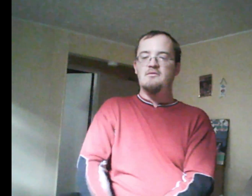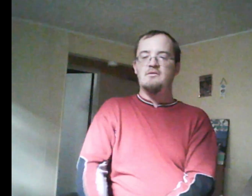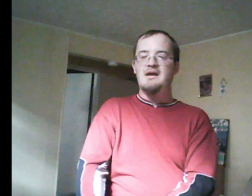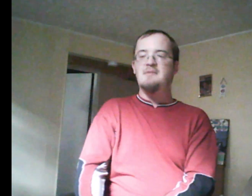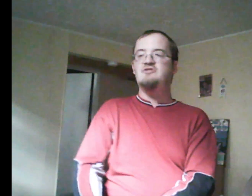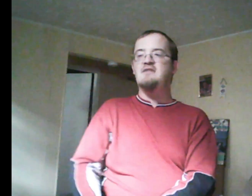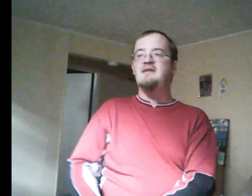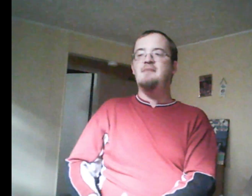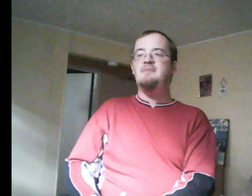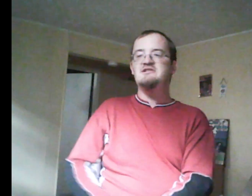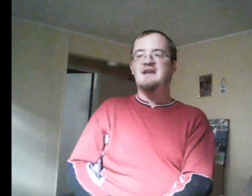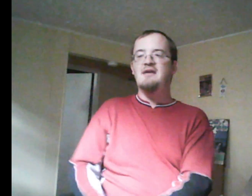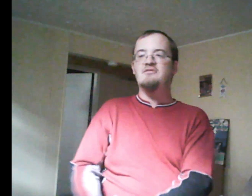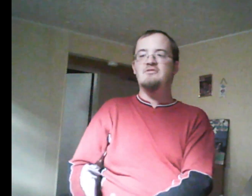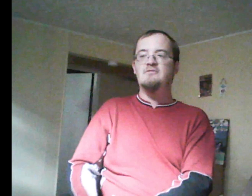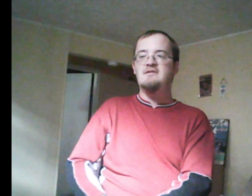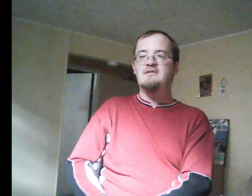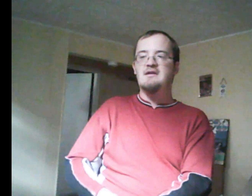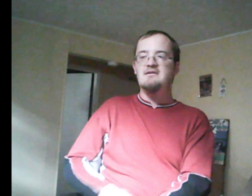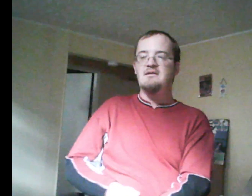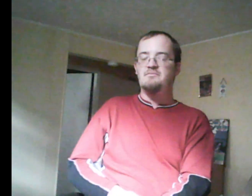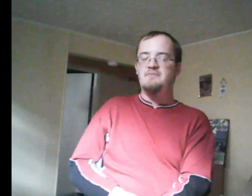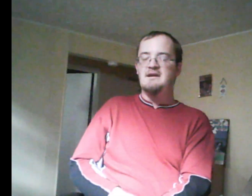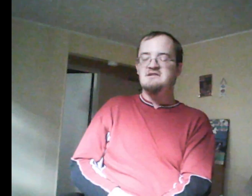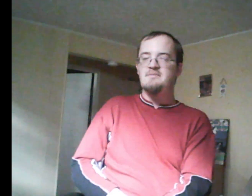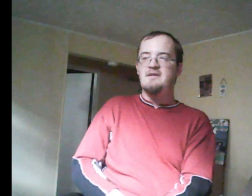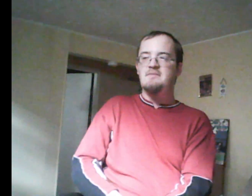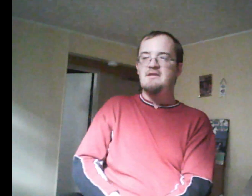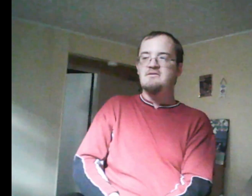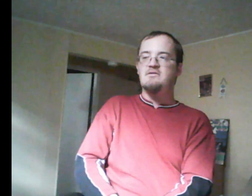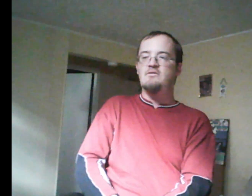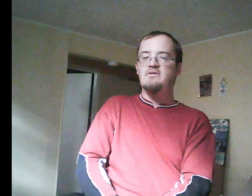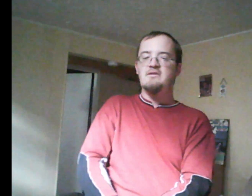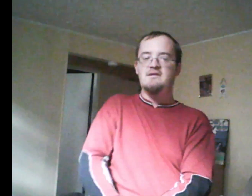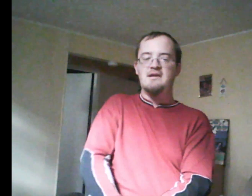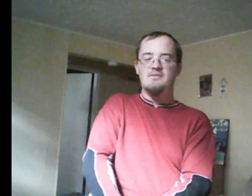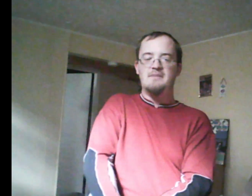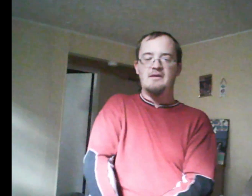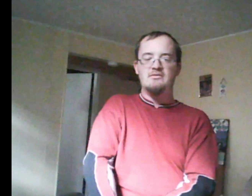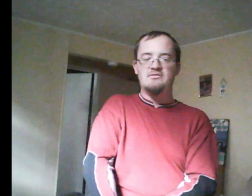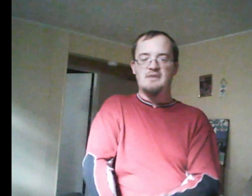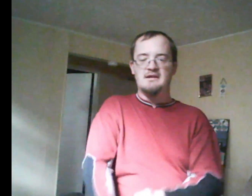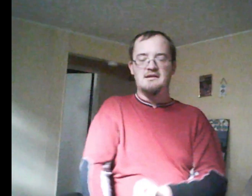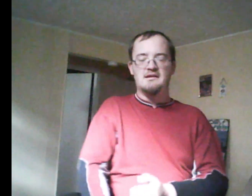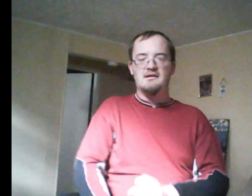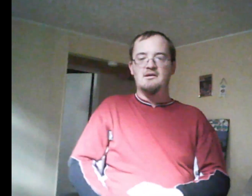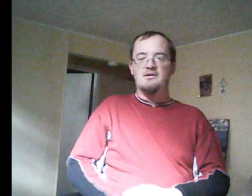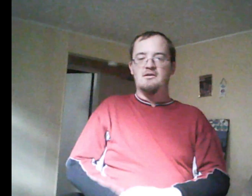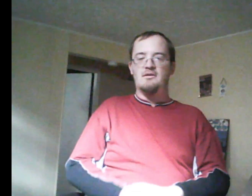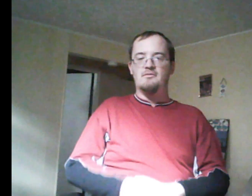Emma tries to help Paige out and realizes that, you know, Paige is upset because the school doesn't care about Rick. Well, what